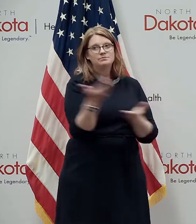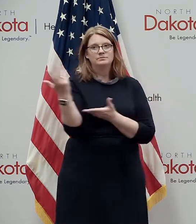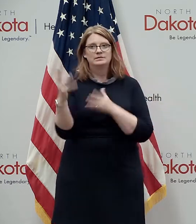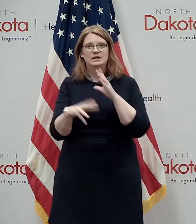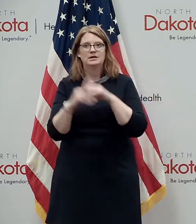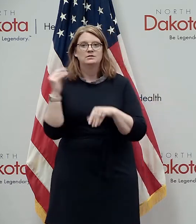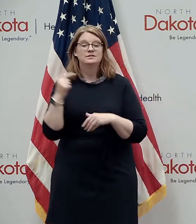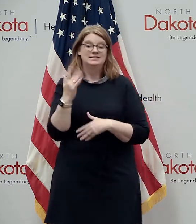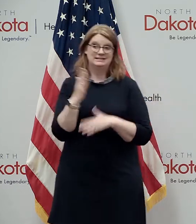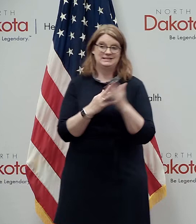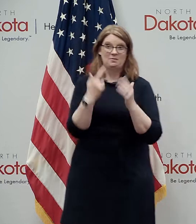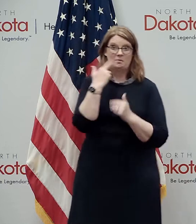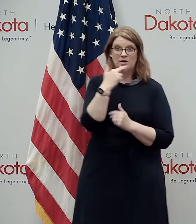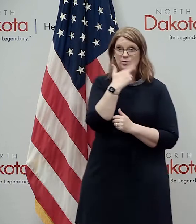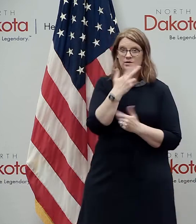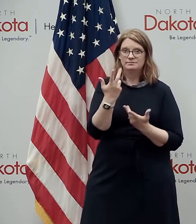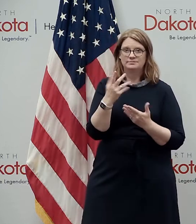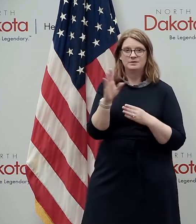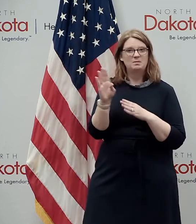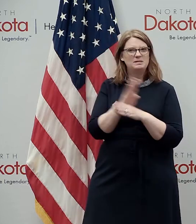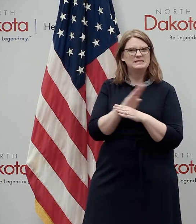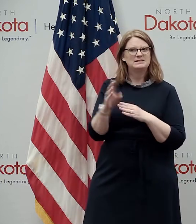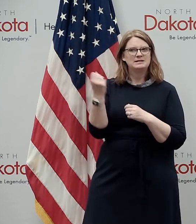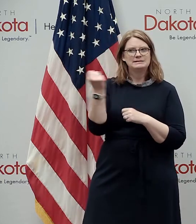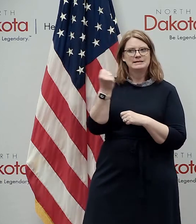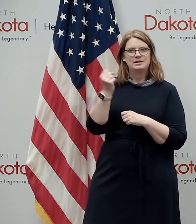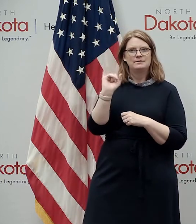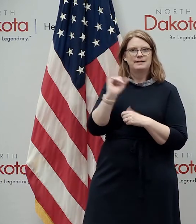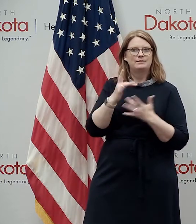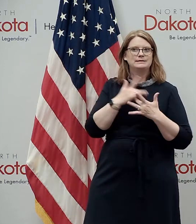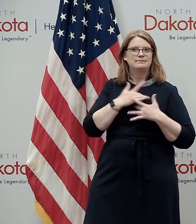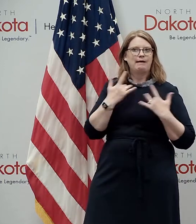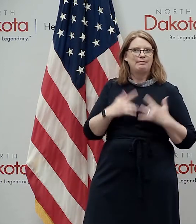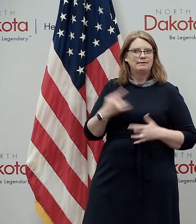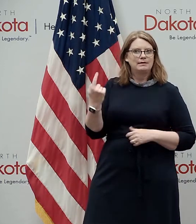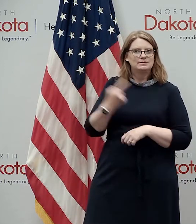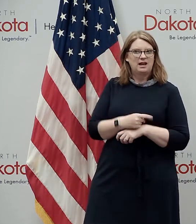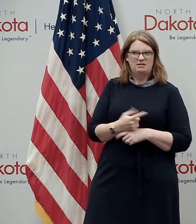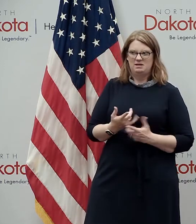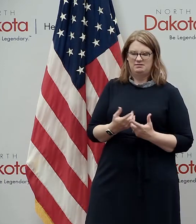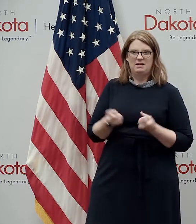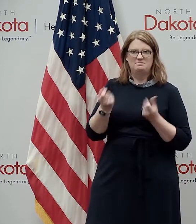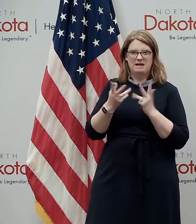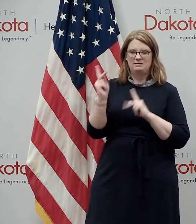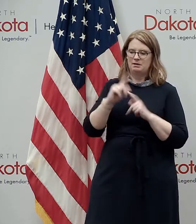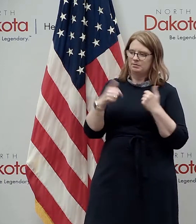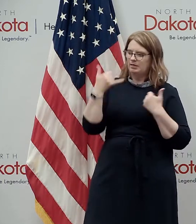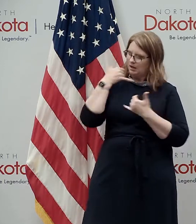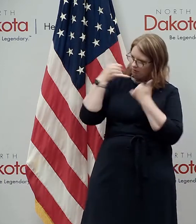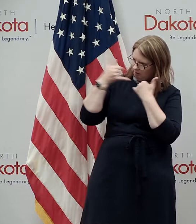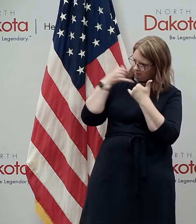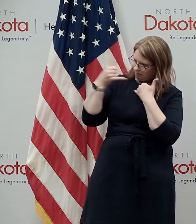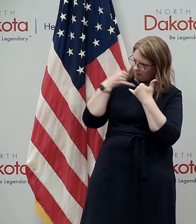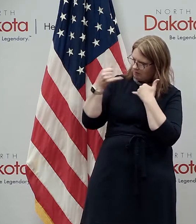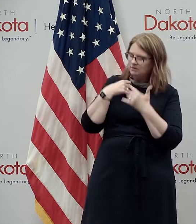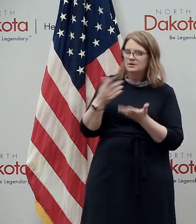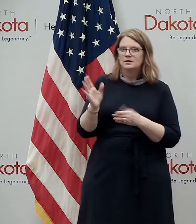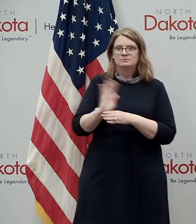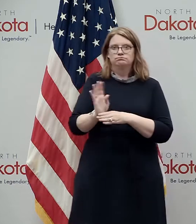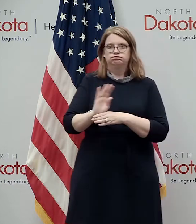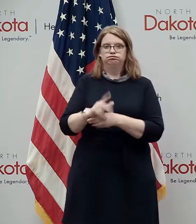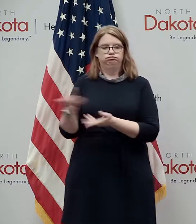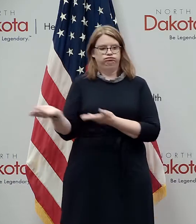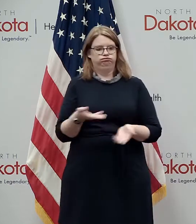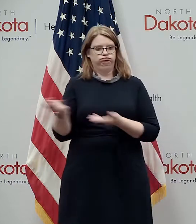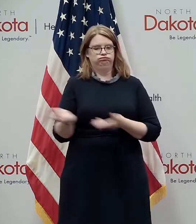restaurants in the state were doing business on saturday like it was valentine's day or or some other you know like huge event so i mean i feel like a number